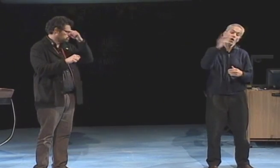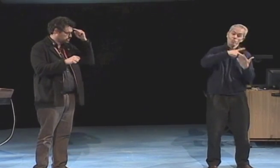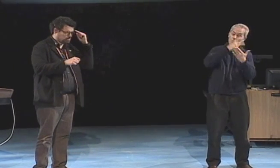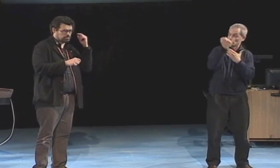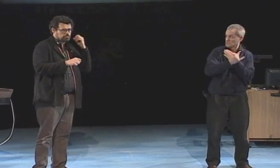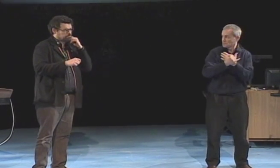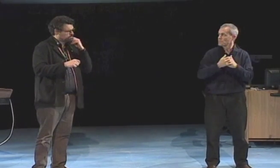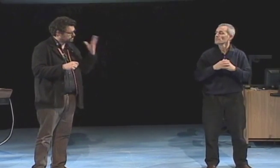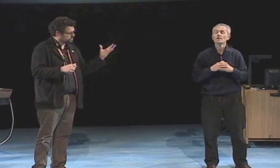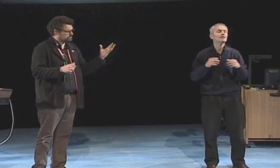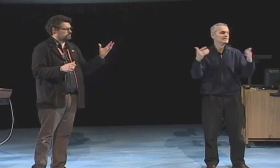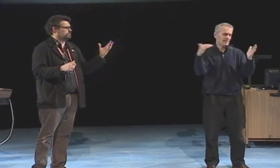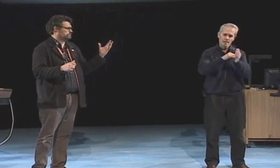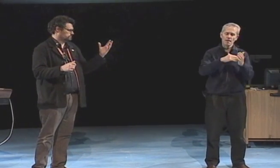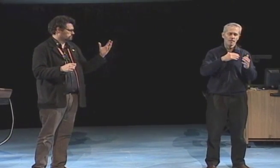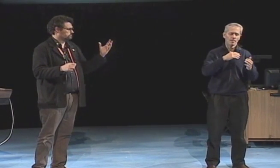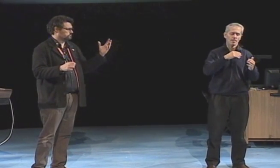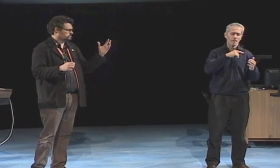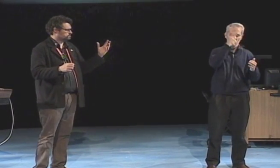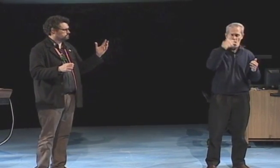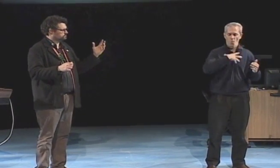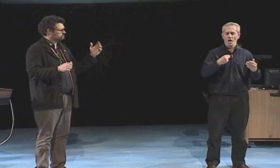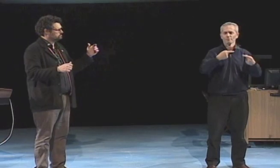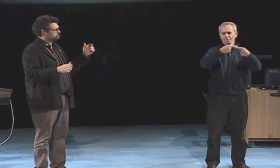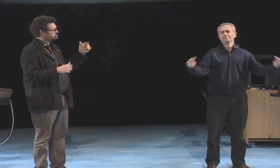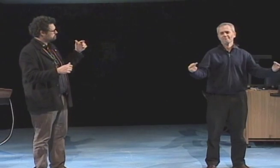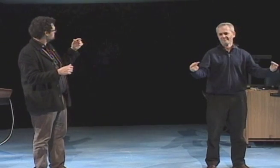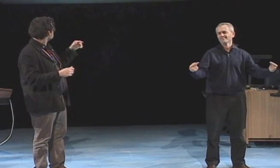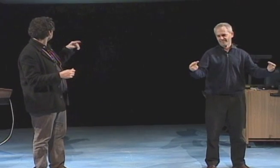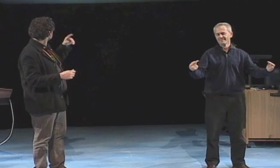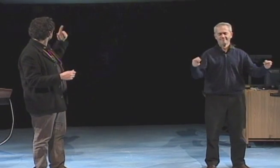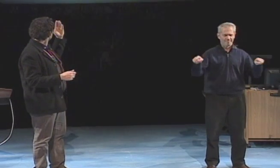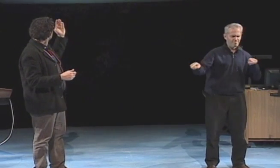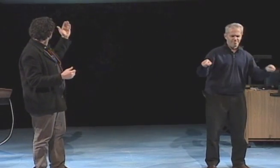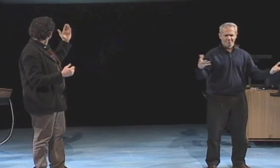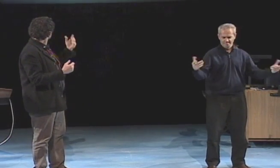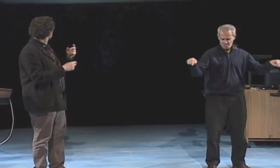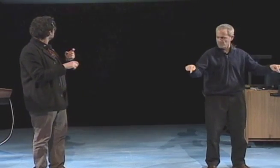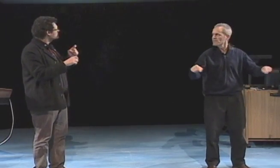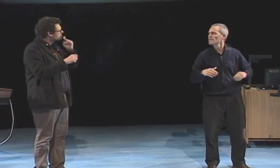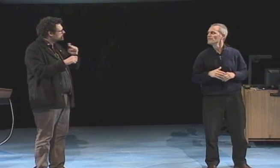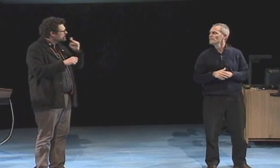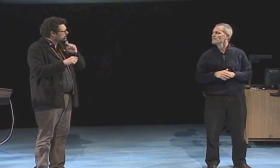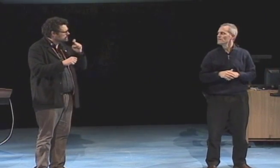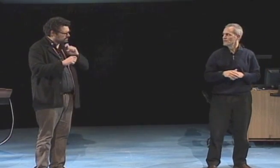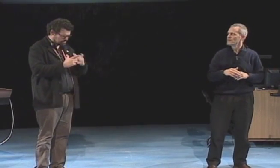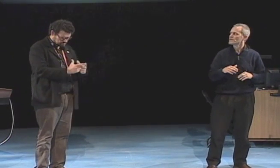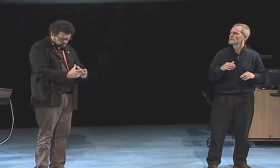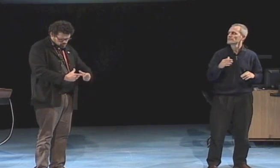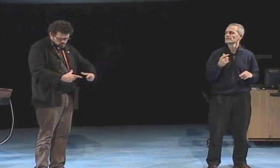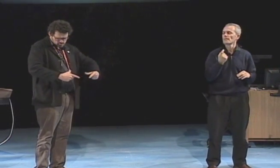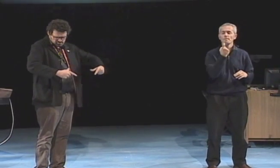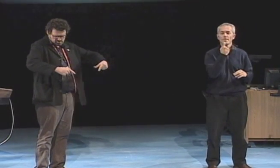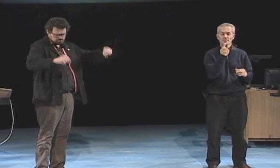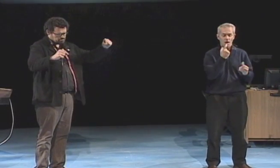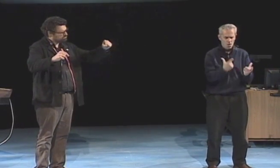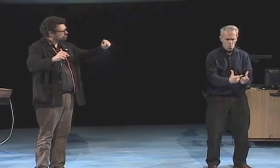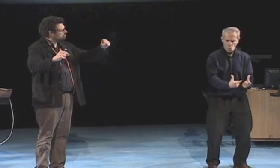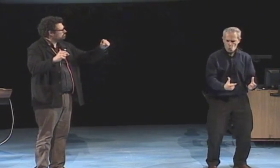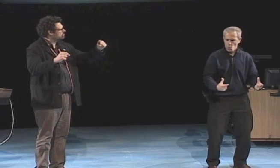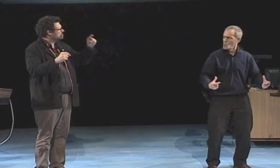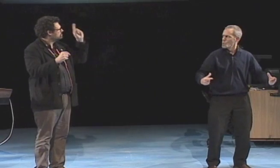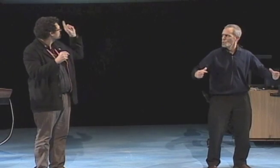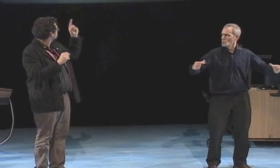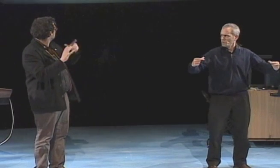My next piece, again, was black and white to show the contrast of